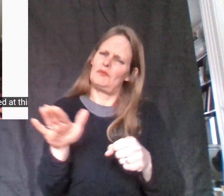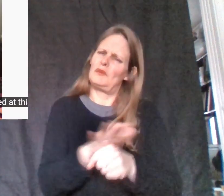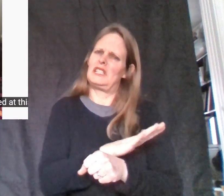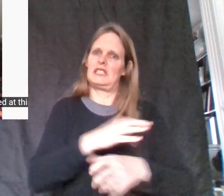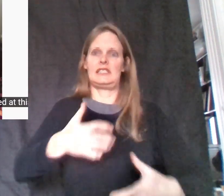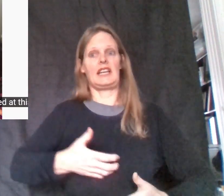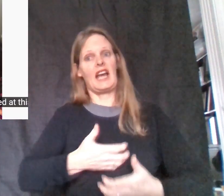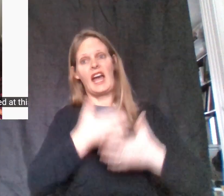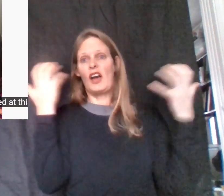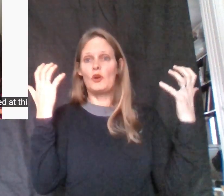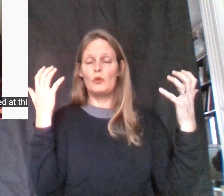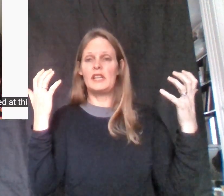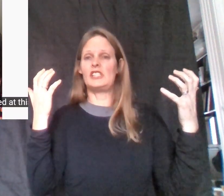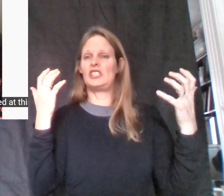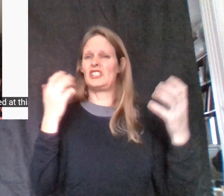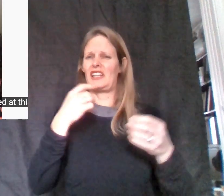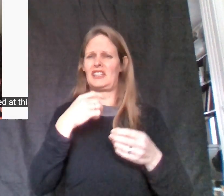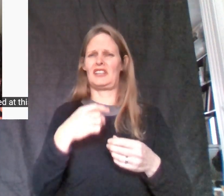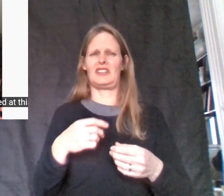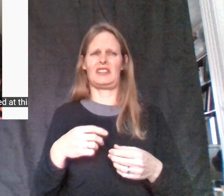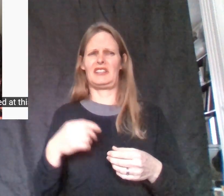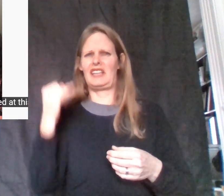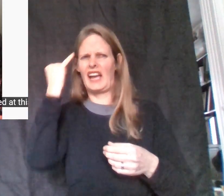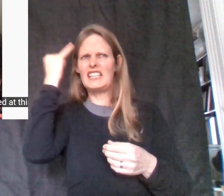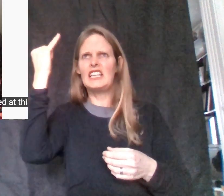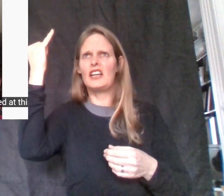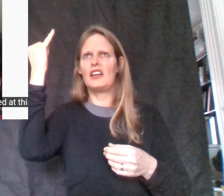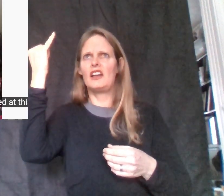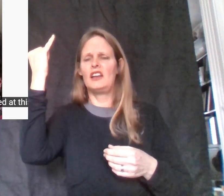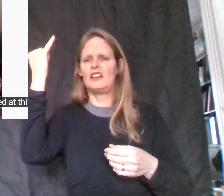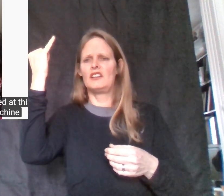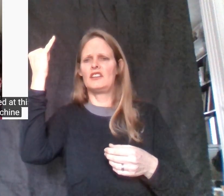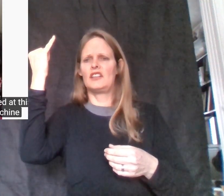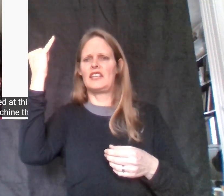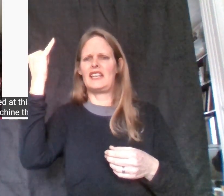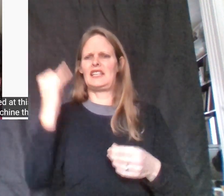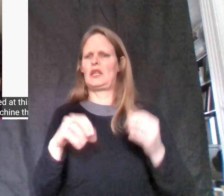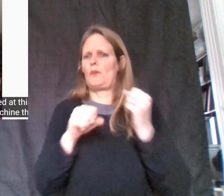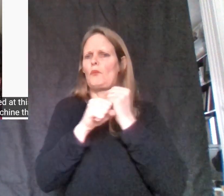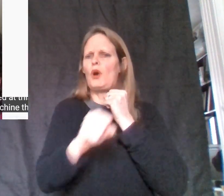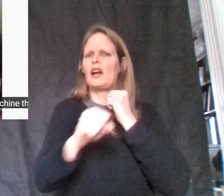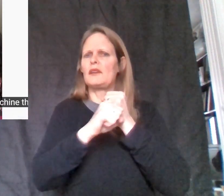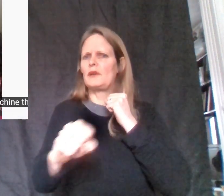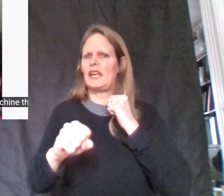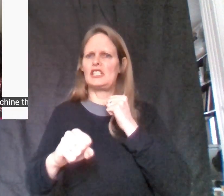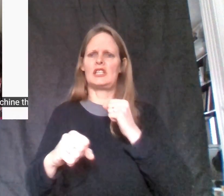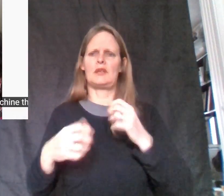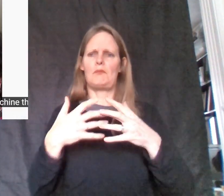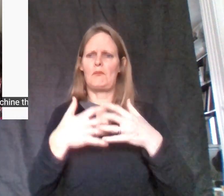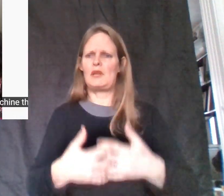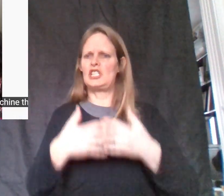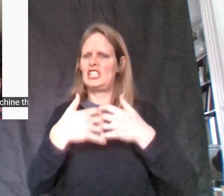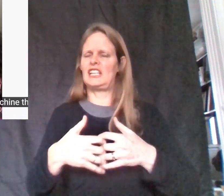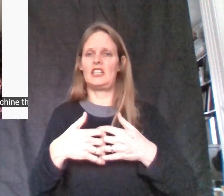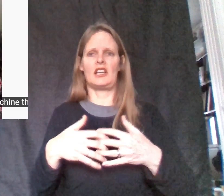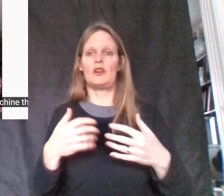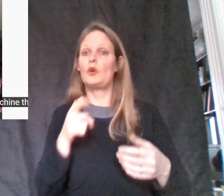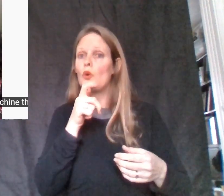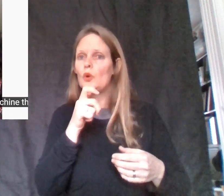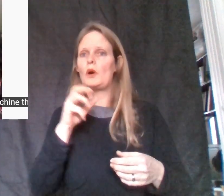that the propaganda machine that is the media is glorifying